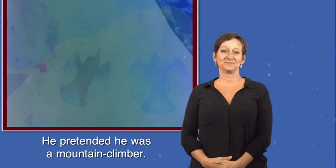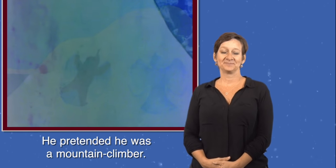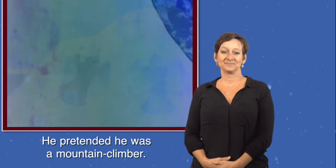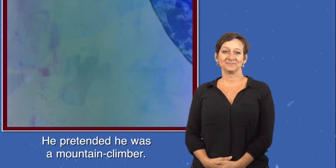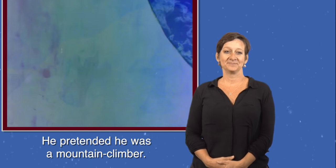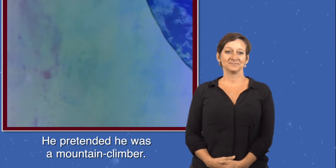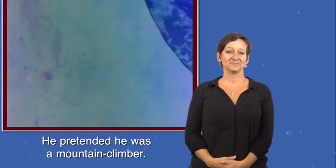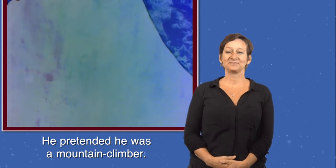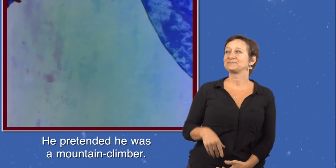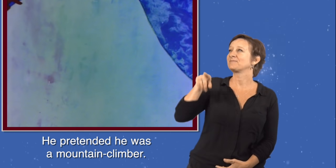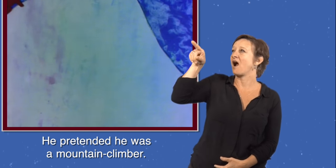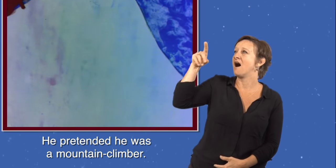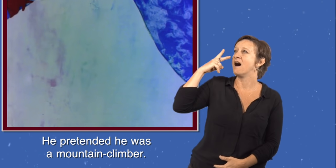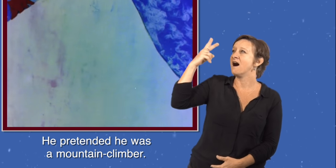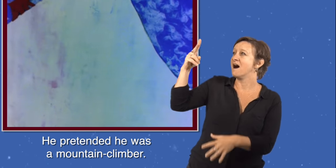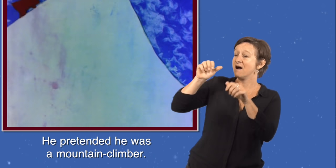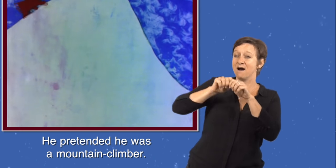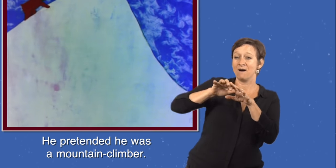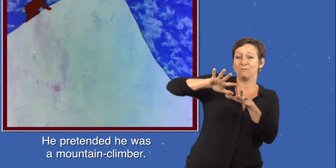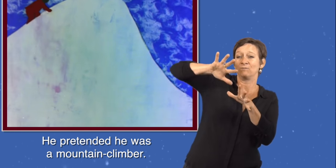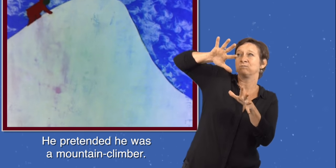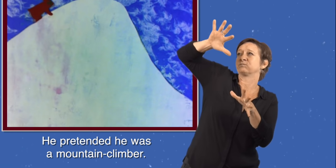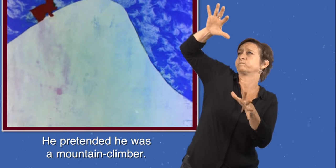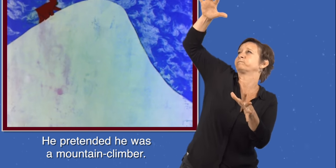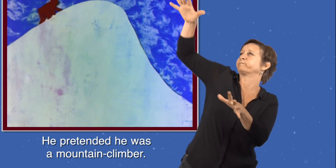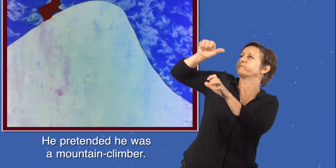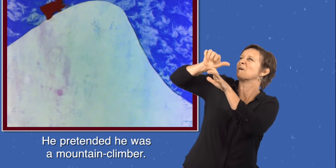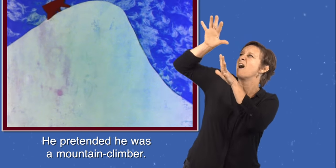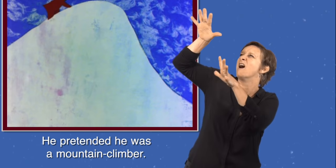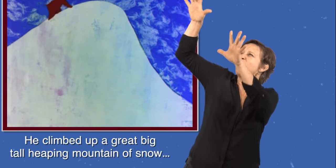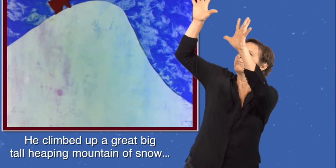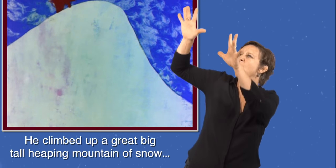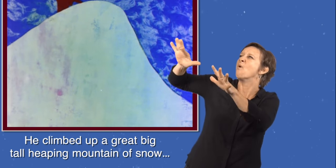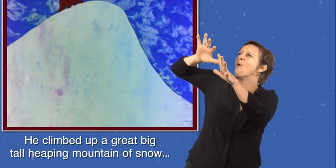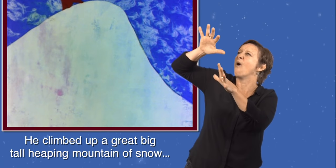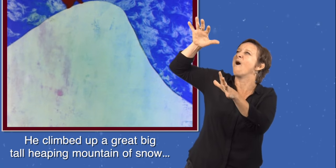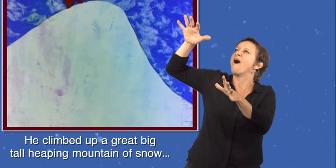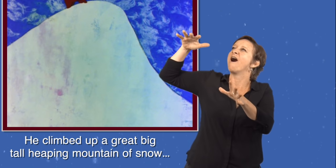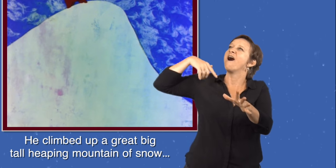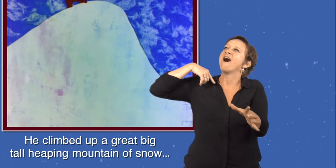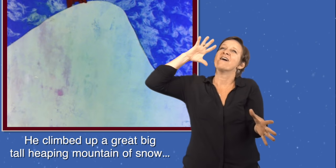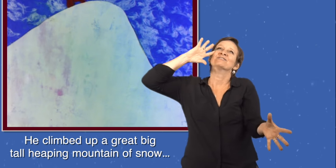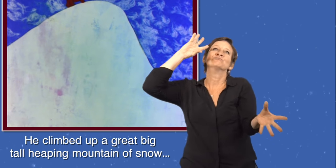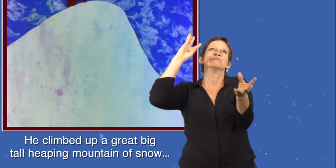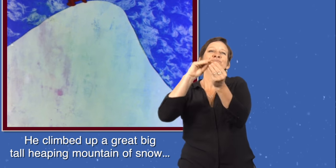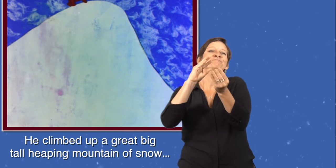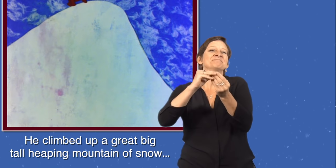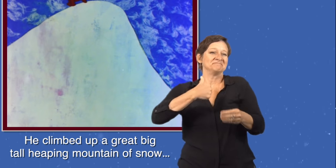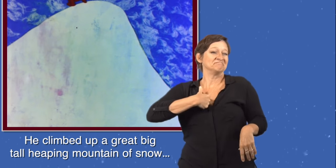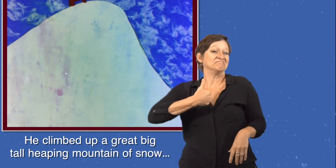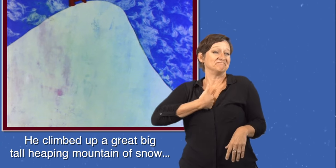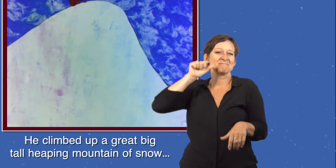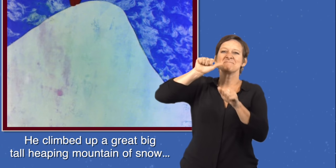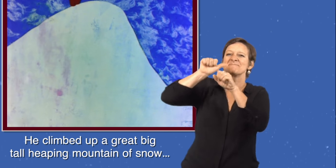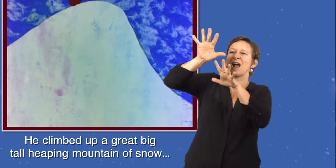He pretended he was a mountain climber. He climbed up a great, big,